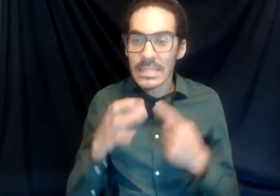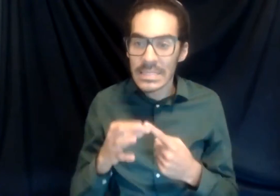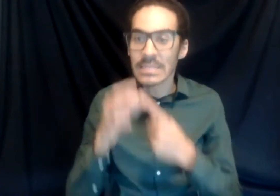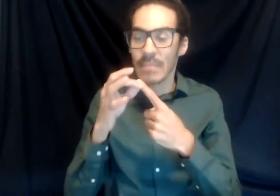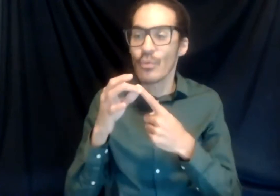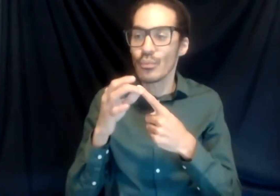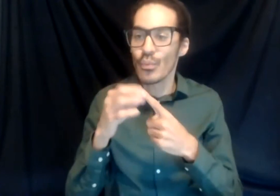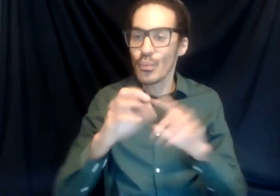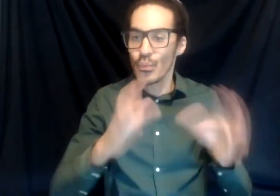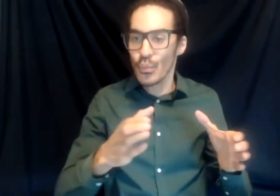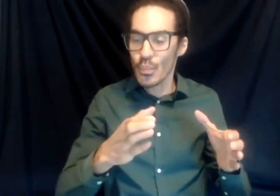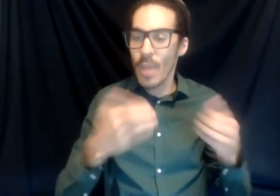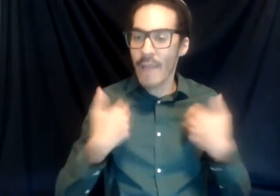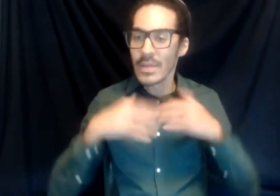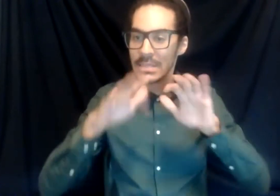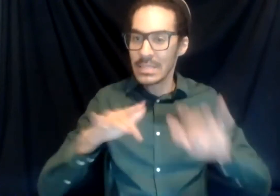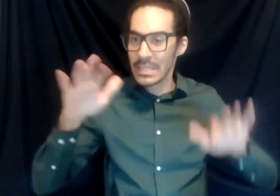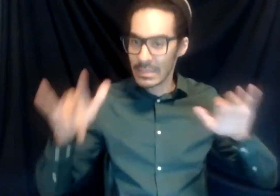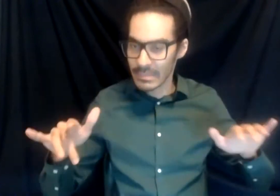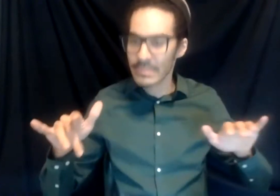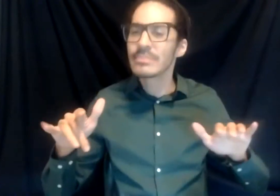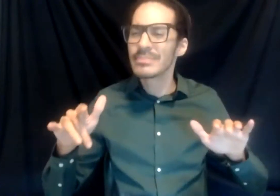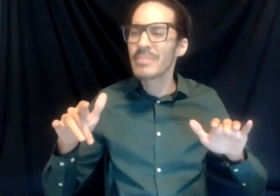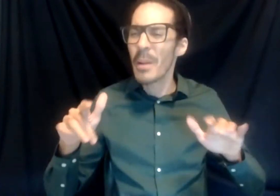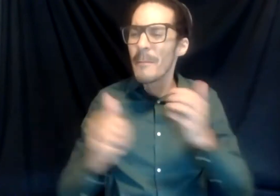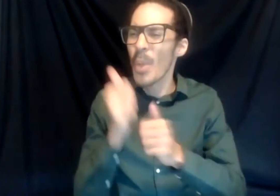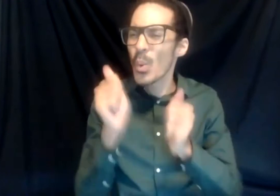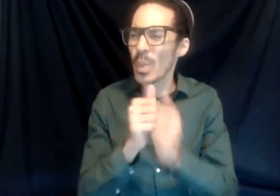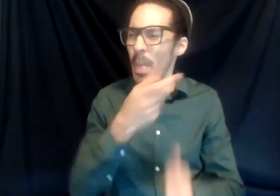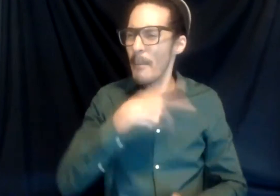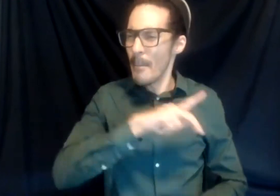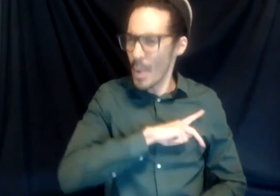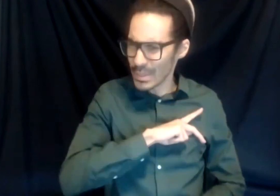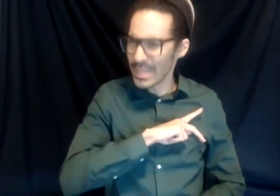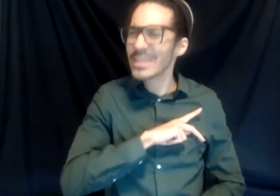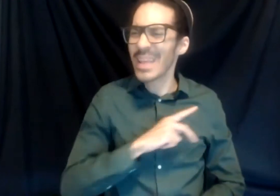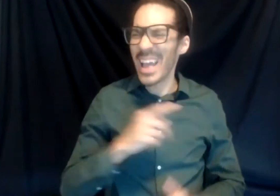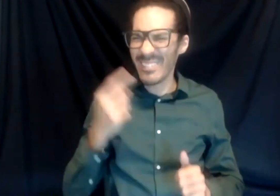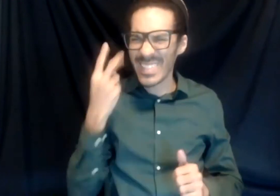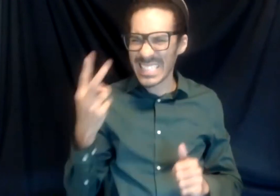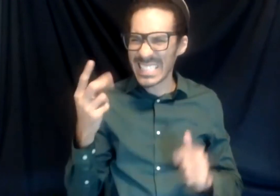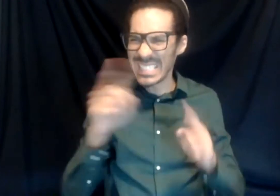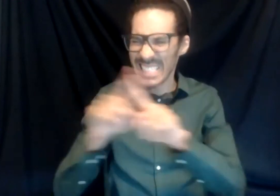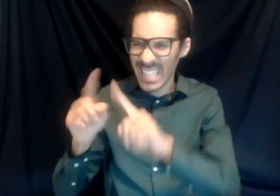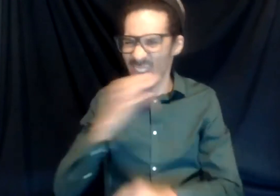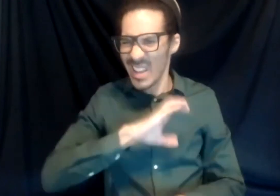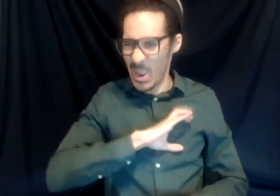diversity, mostly in personalities, like, I've seen a lot of different characteristics of people and behaviors of people reading from